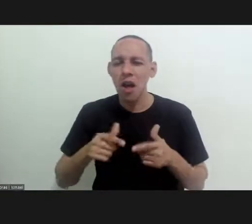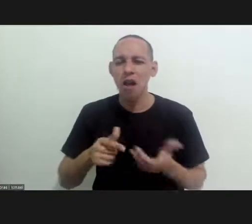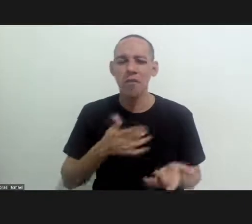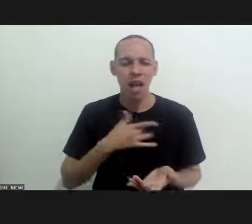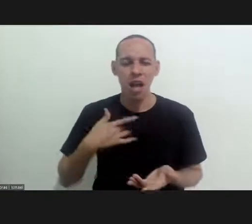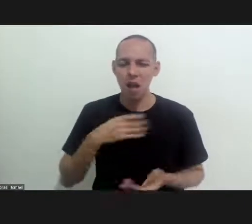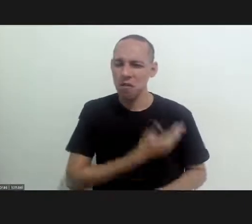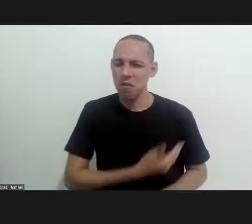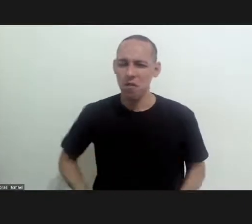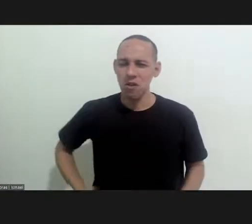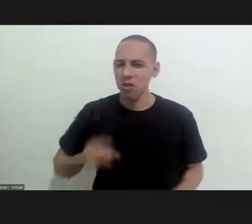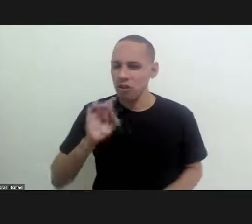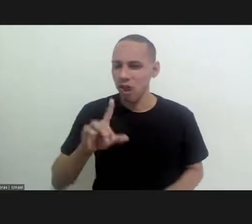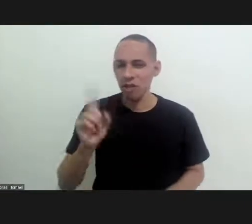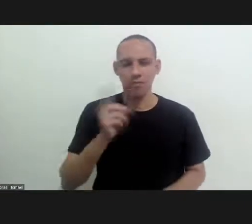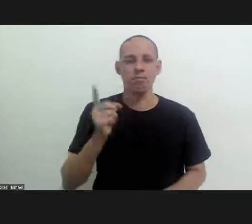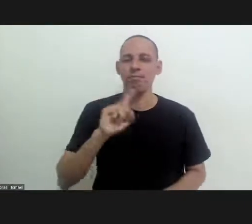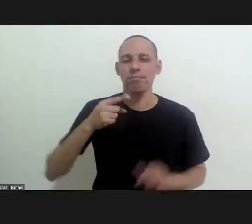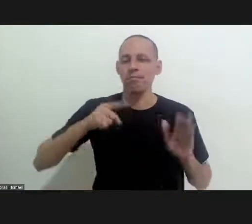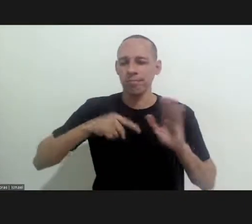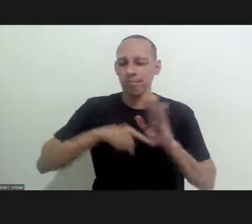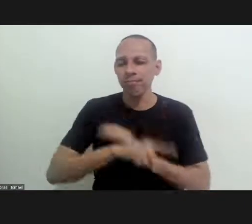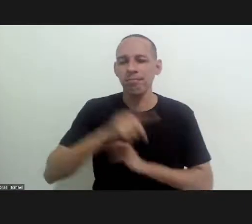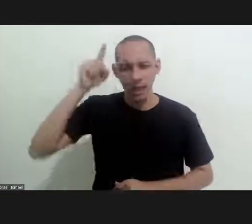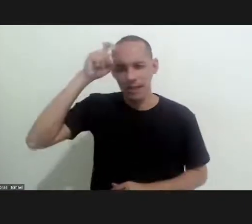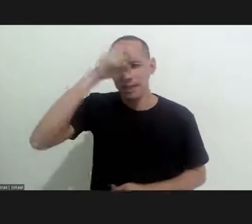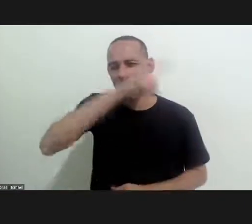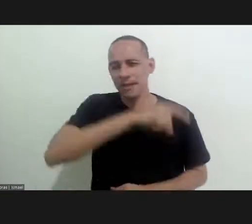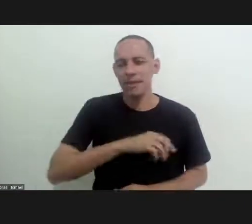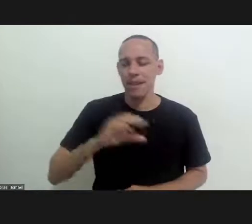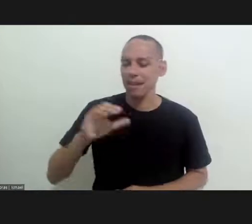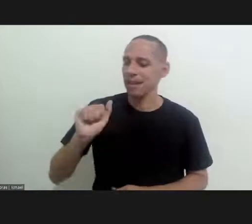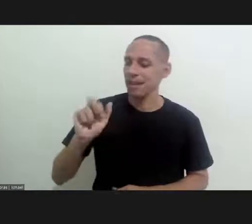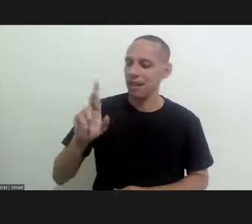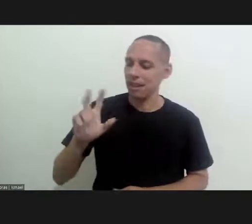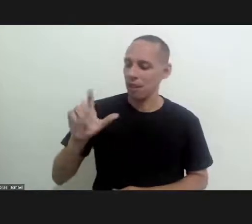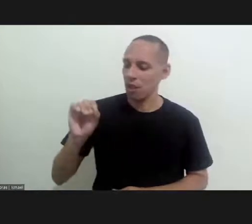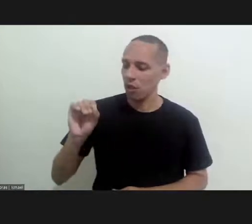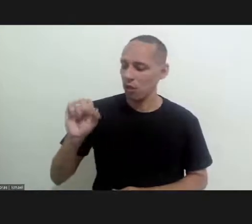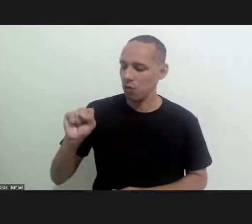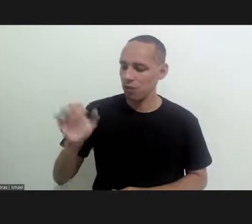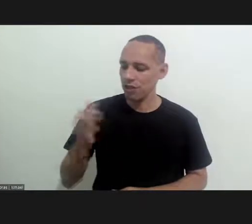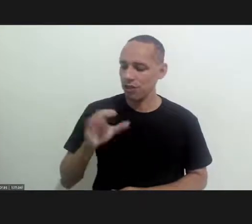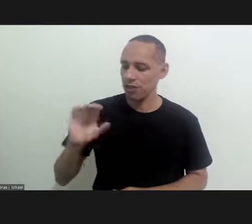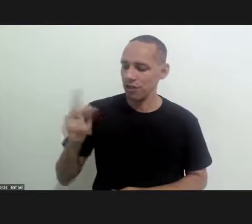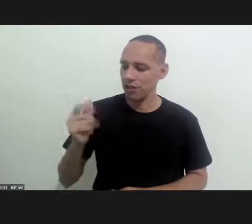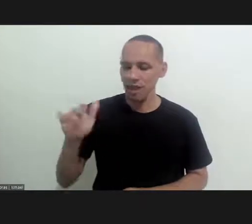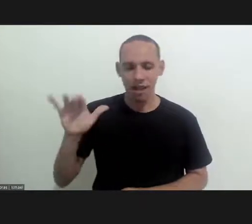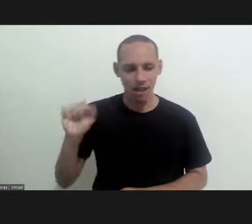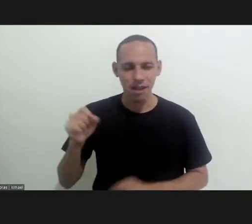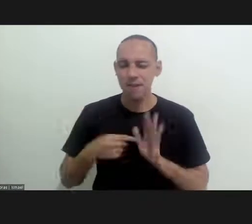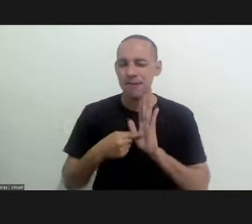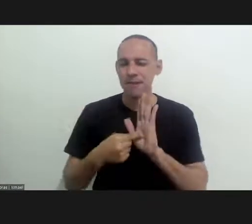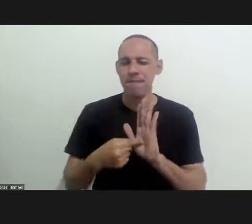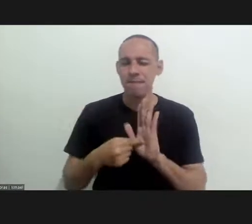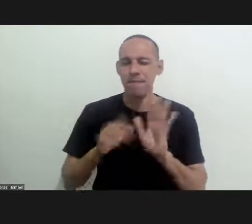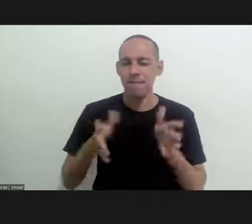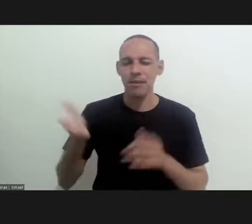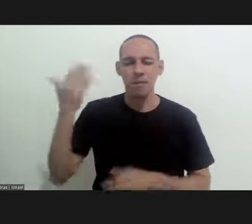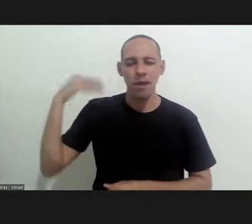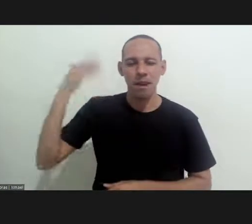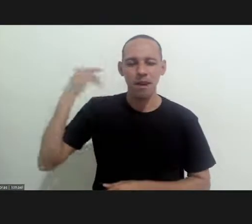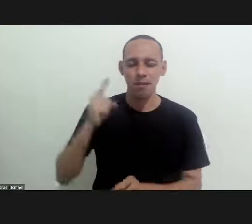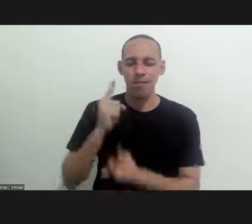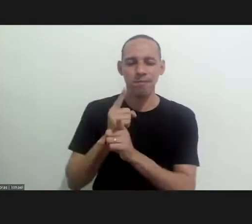health public health problem. It is something which is very complex already shown by Carlos Chagas in the time of discovery.